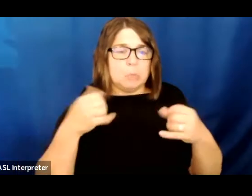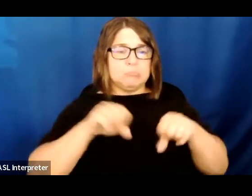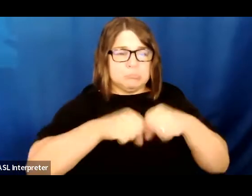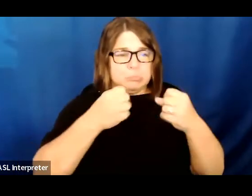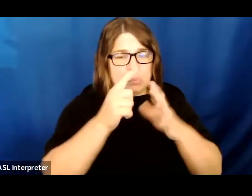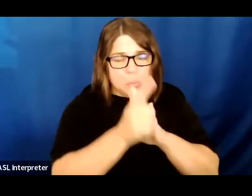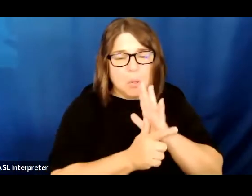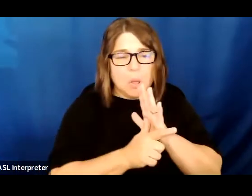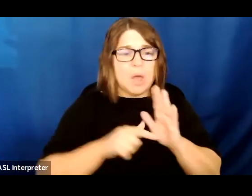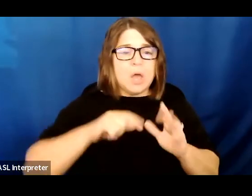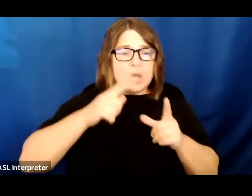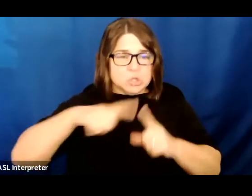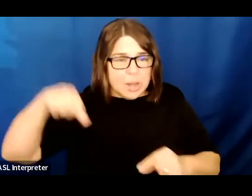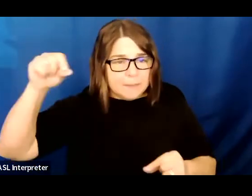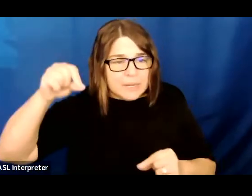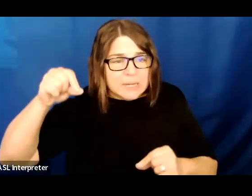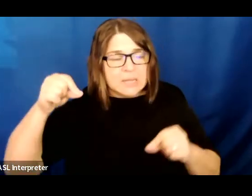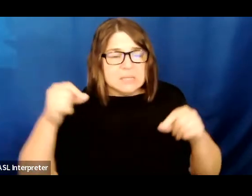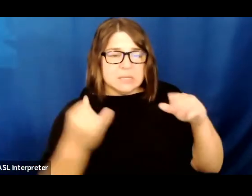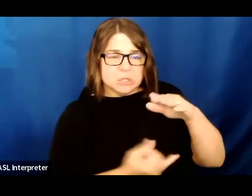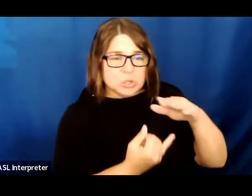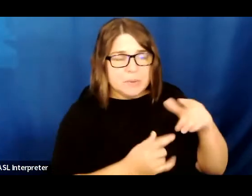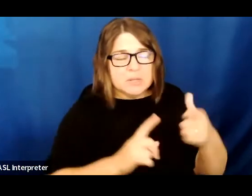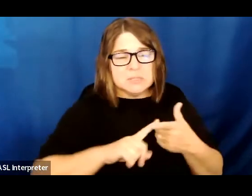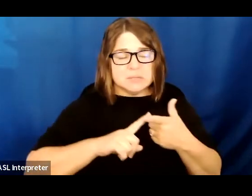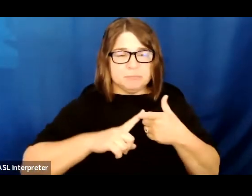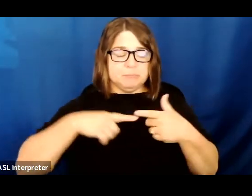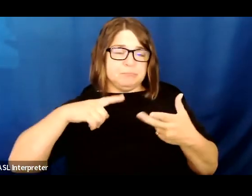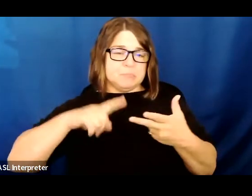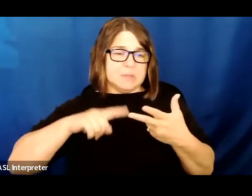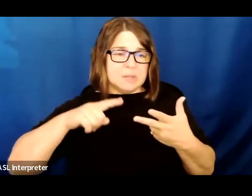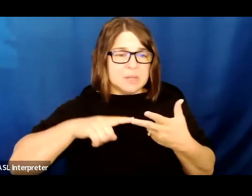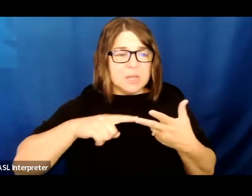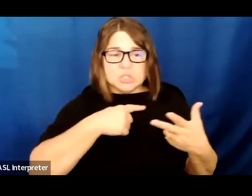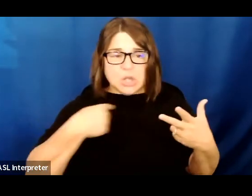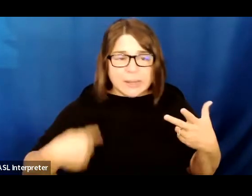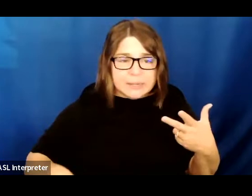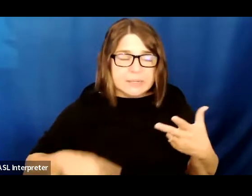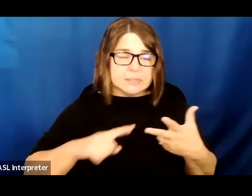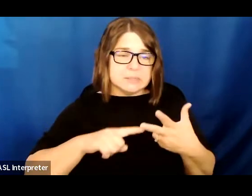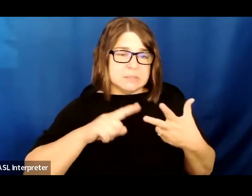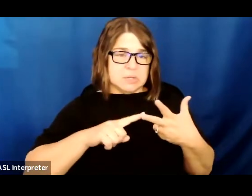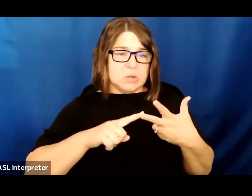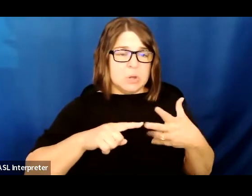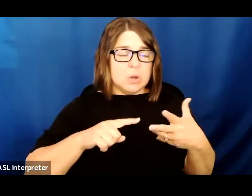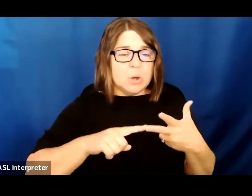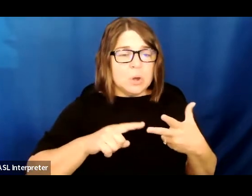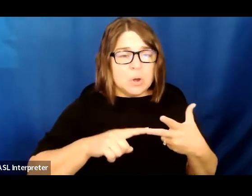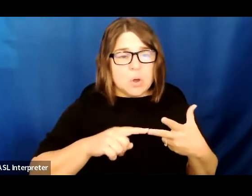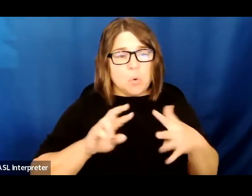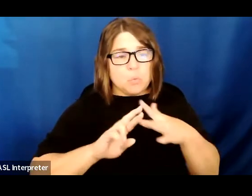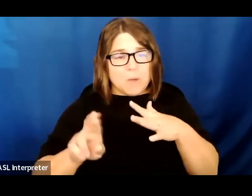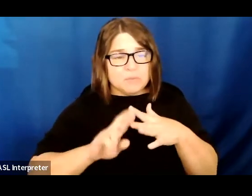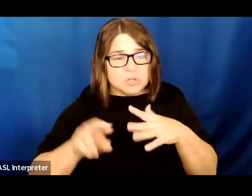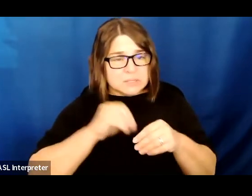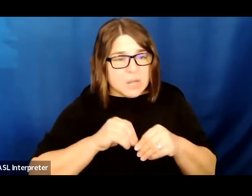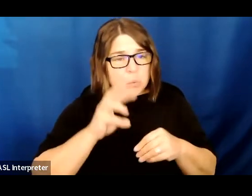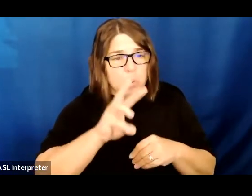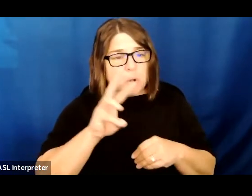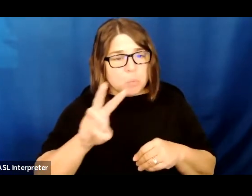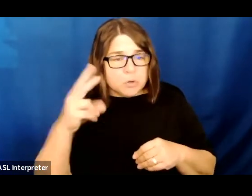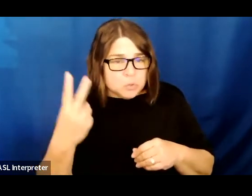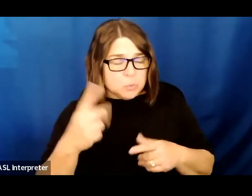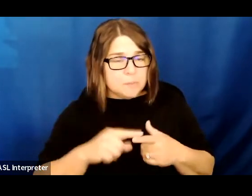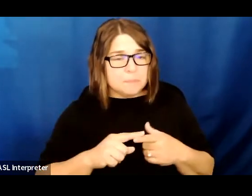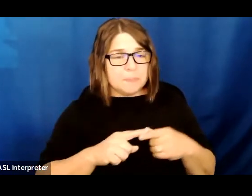internment, Chinese exclusion acts, the refusal of Jewish refugees in World War II, and many others. Immigration detention